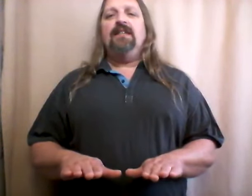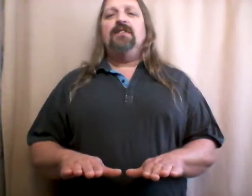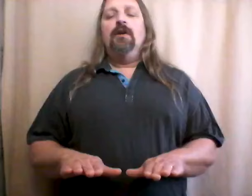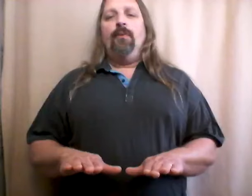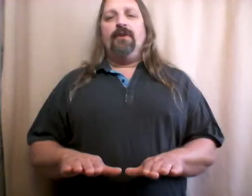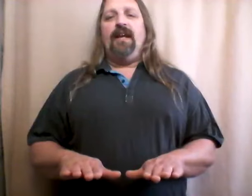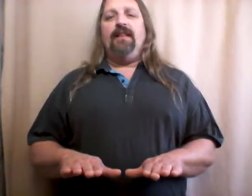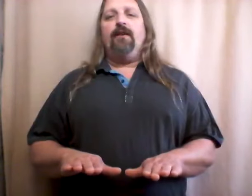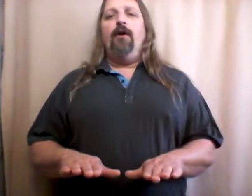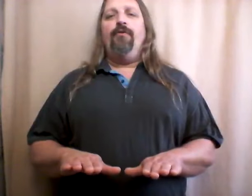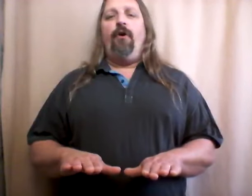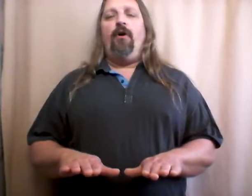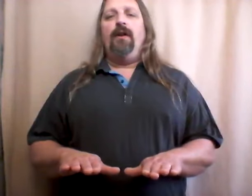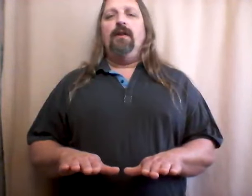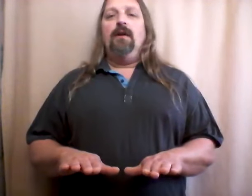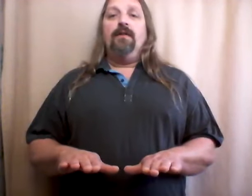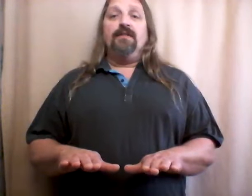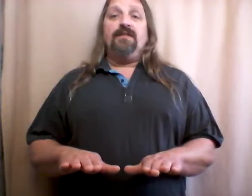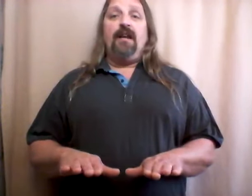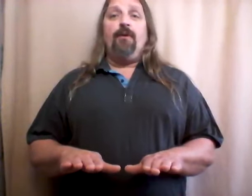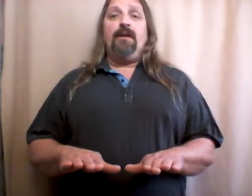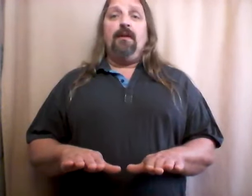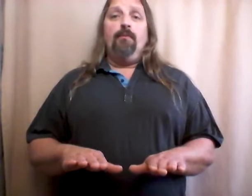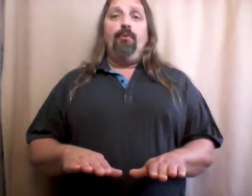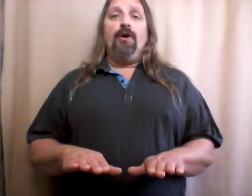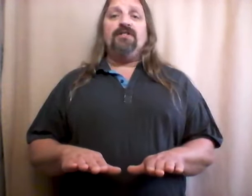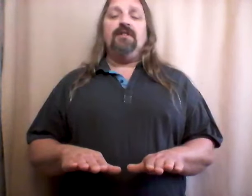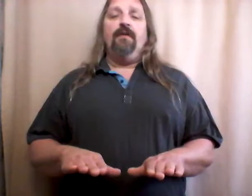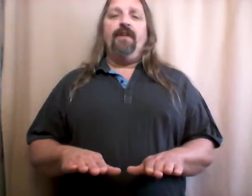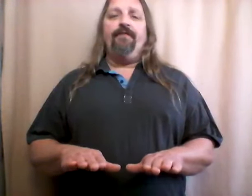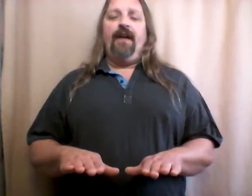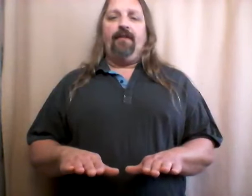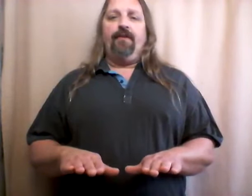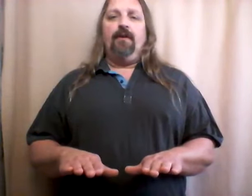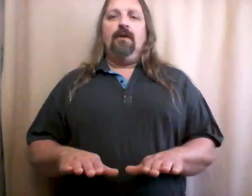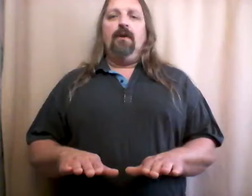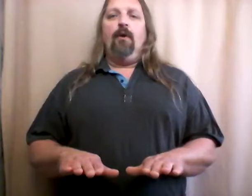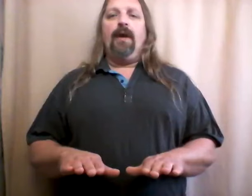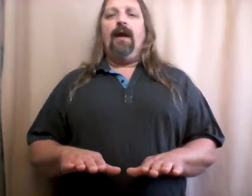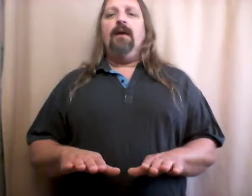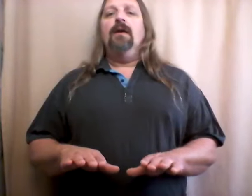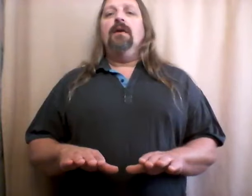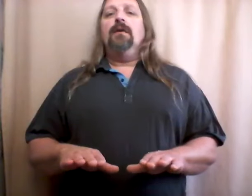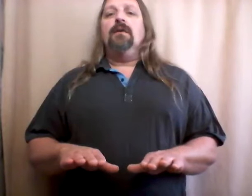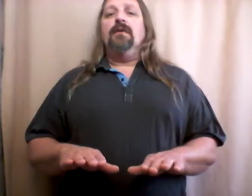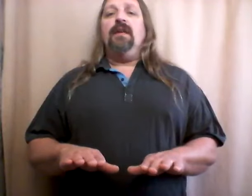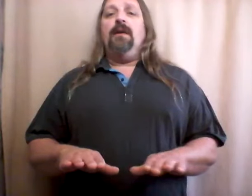hands when they're taking their oath on the sacred books of their faith. Okay, the